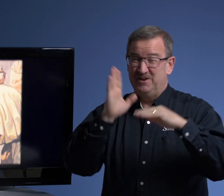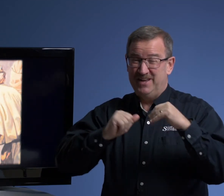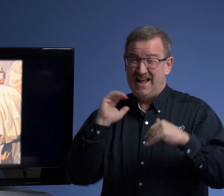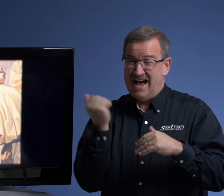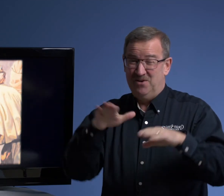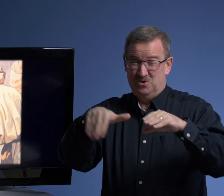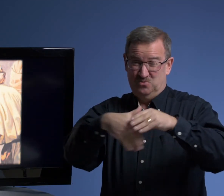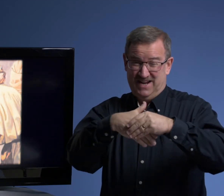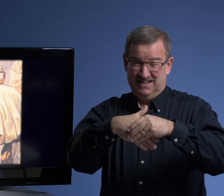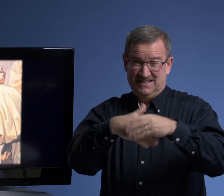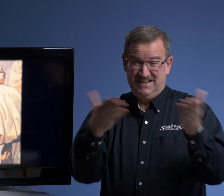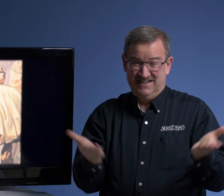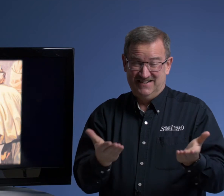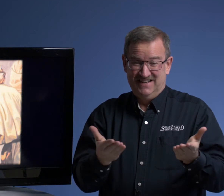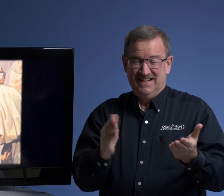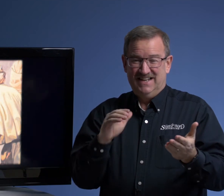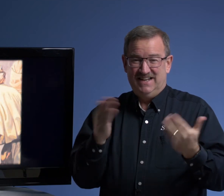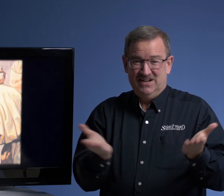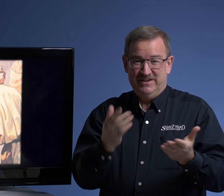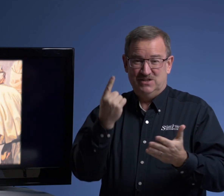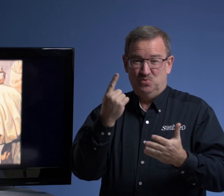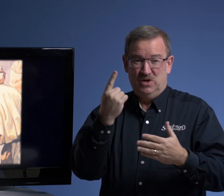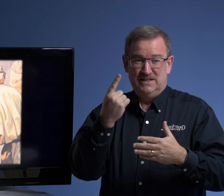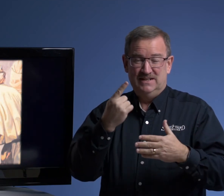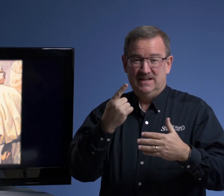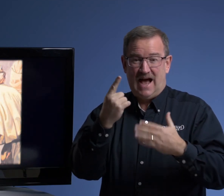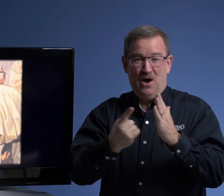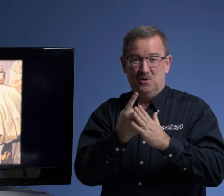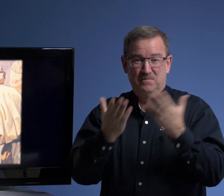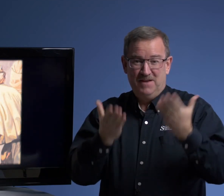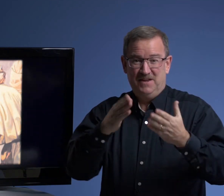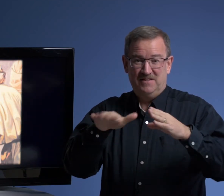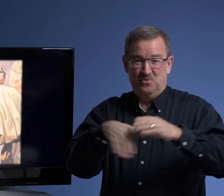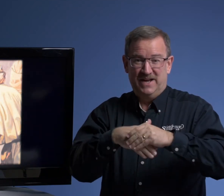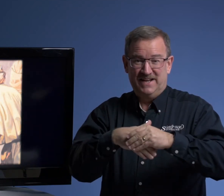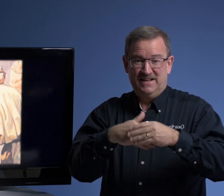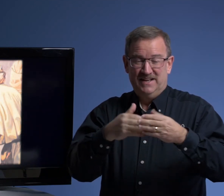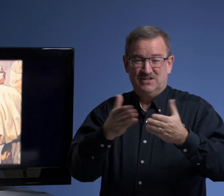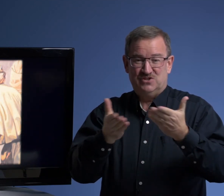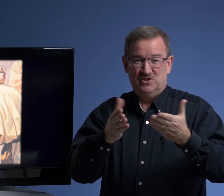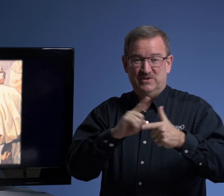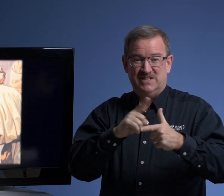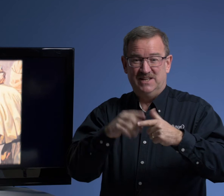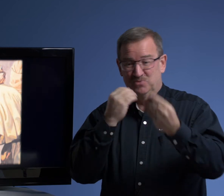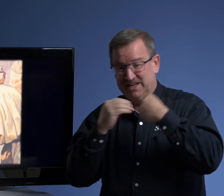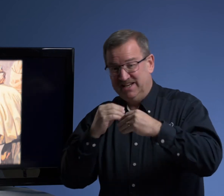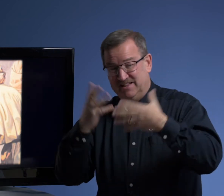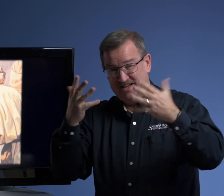than our weddings here, here, it's one hour, maybe the wedding service. then we eat and then